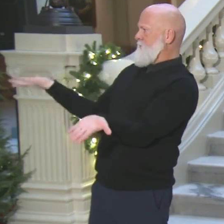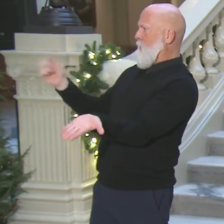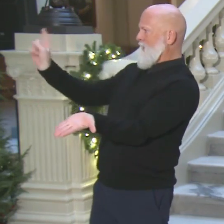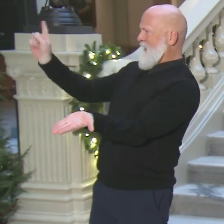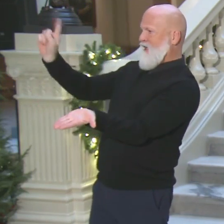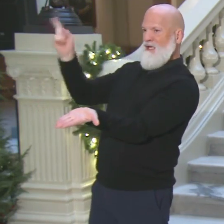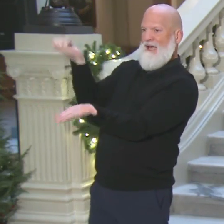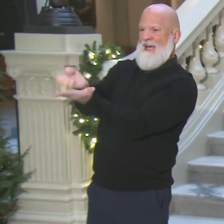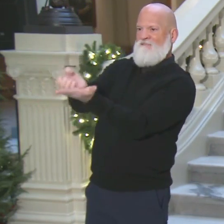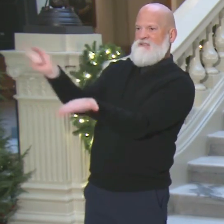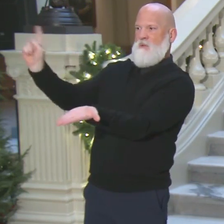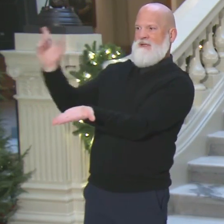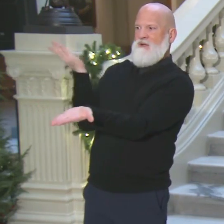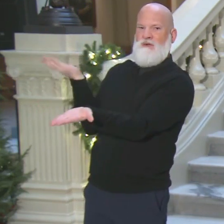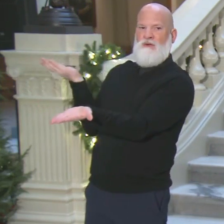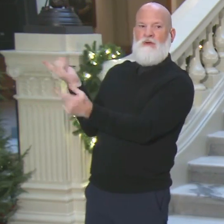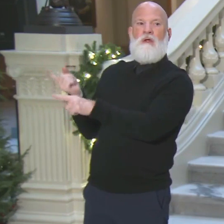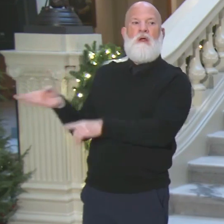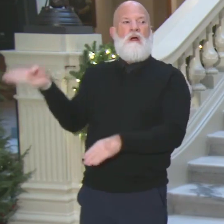Yes.